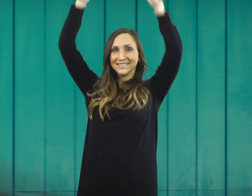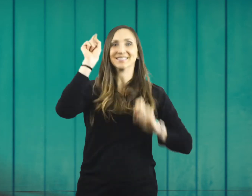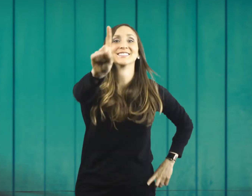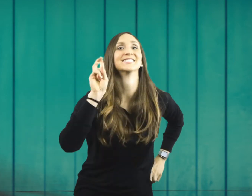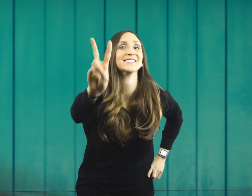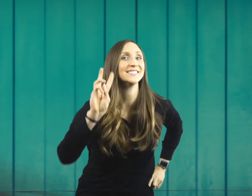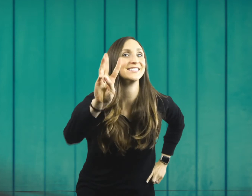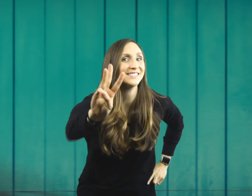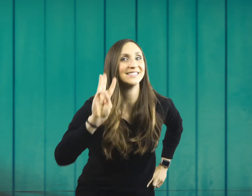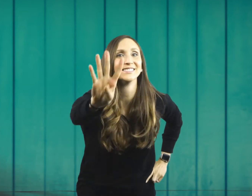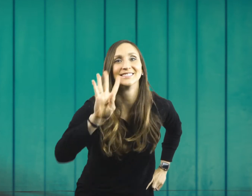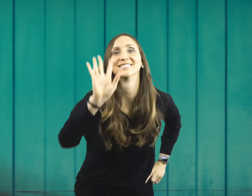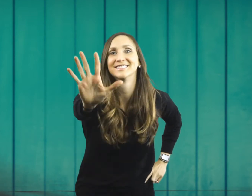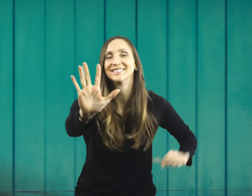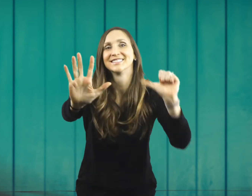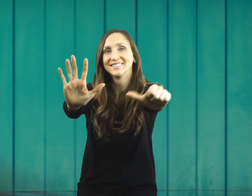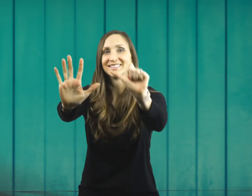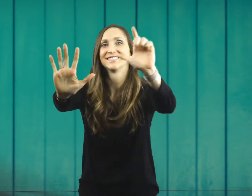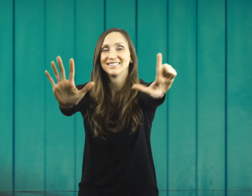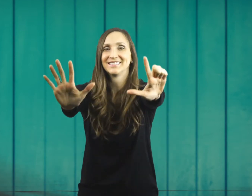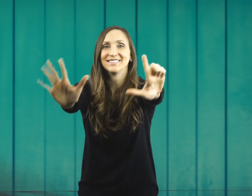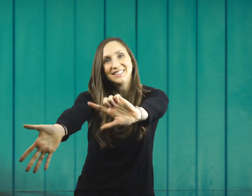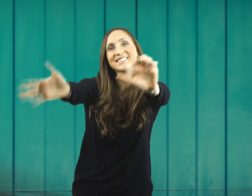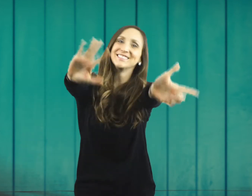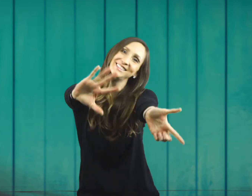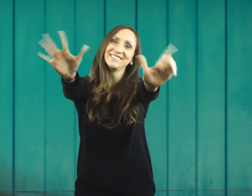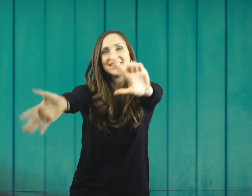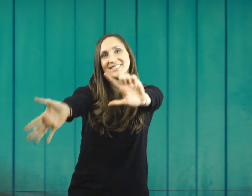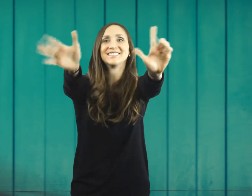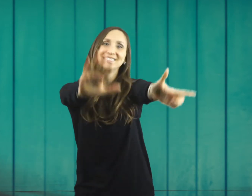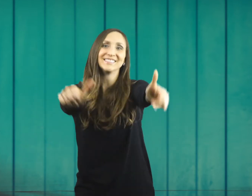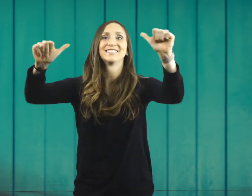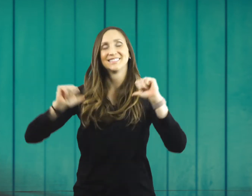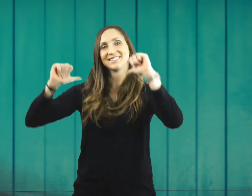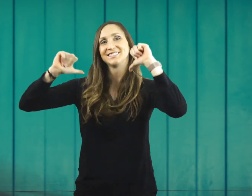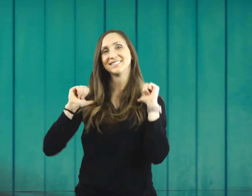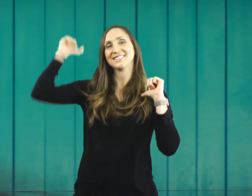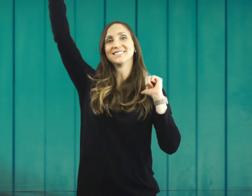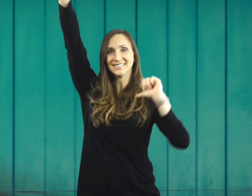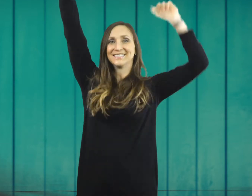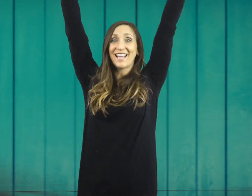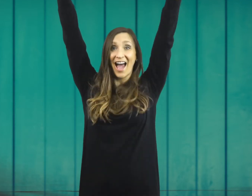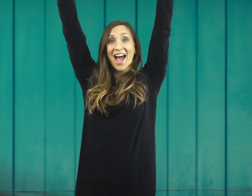One, two, three, four, five, six, seven days a week. I can count on God.